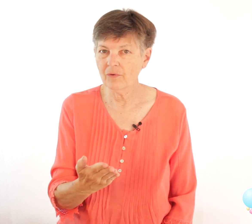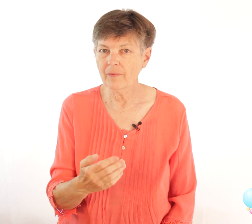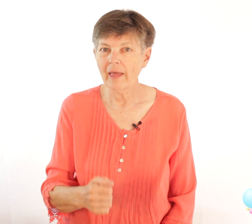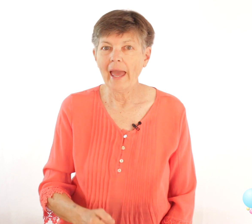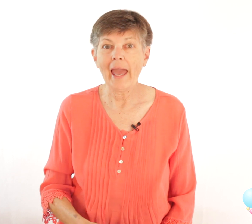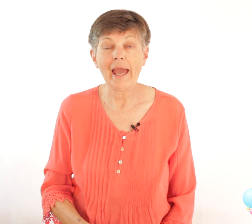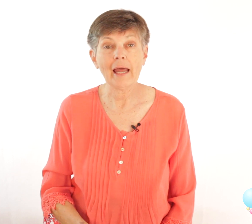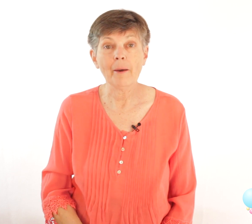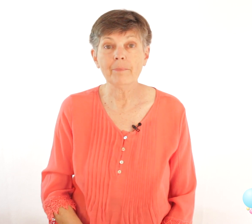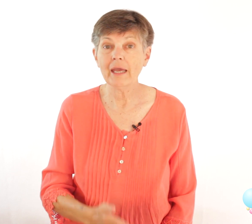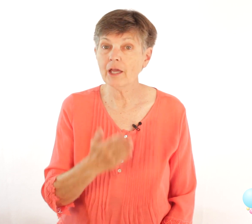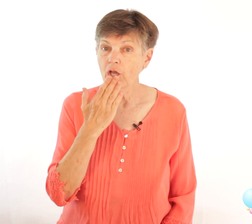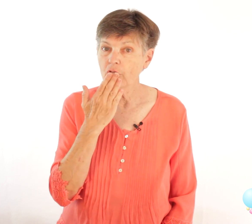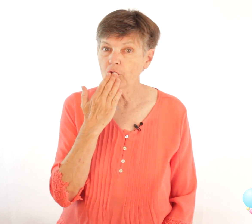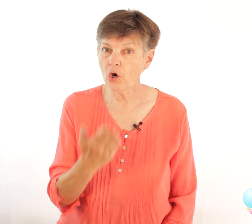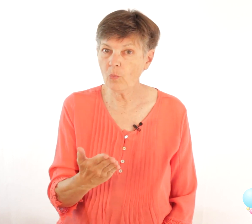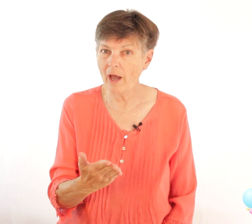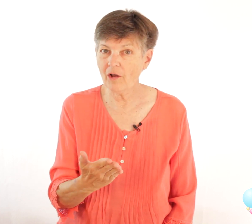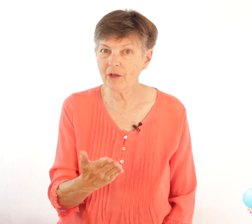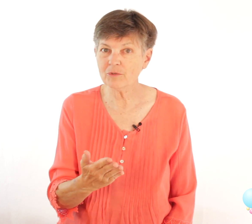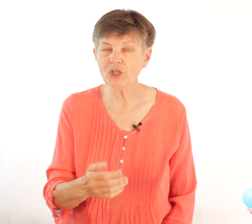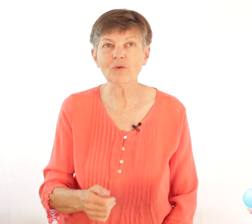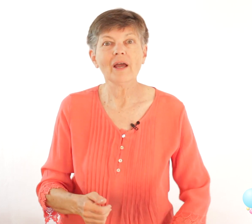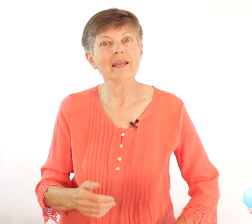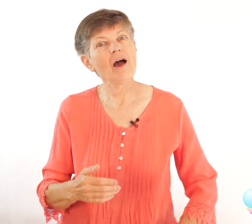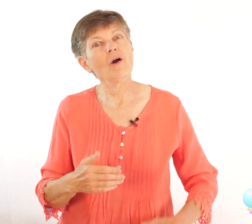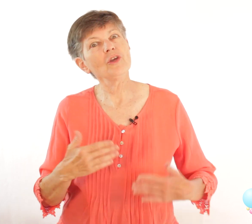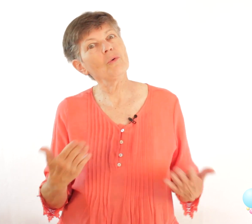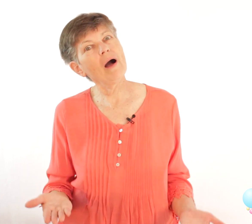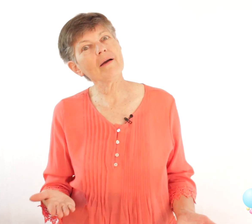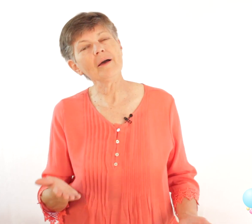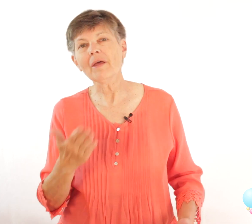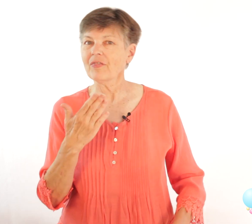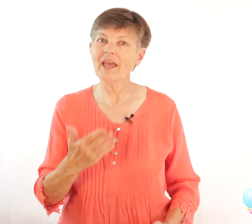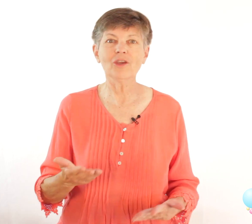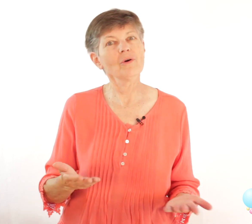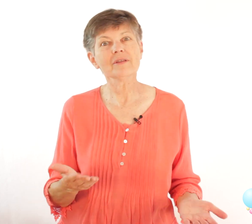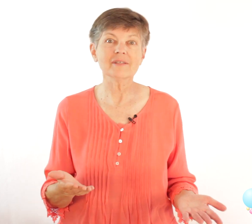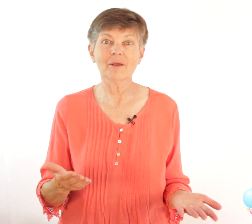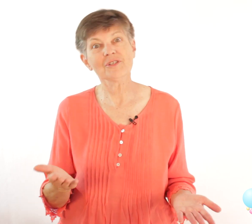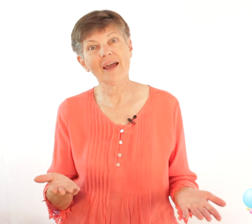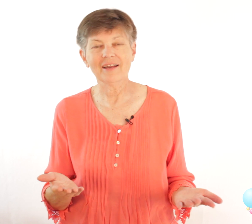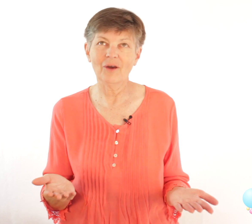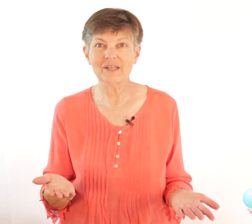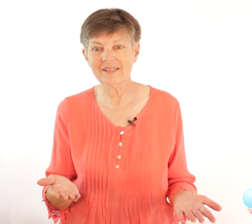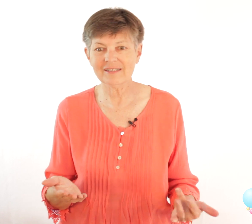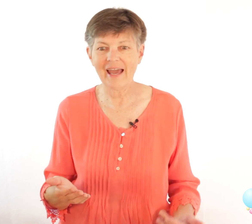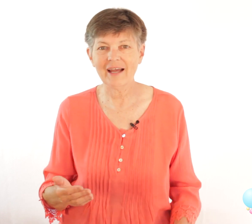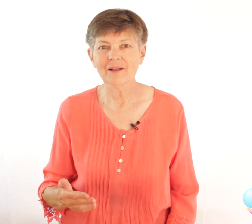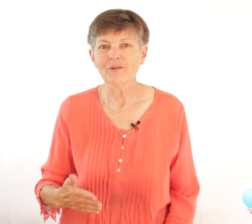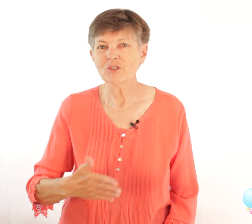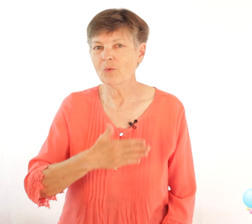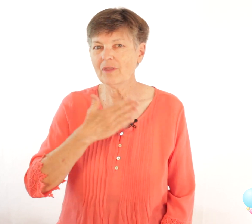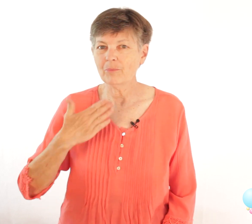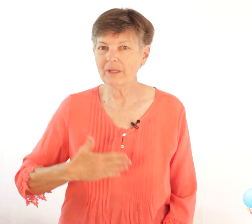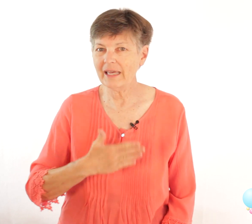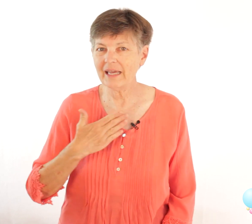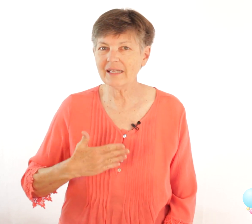and a big you're welcome to now you're welcome and thank you are the same sign how easy is that so with a please